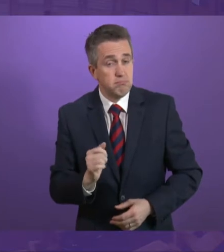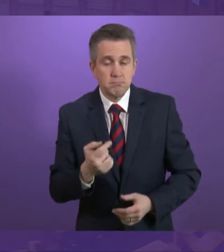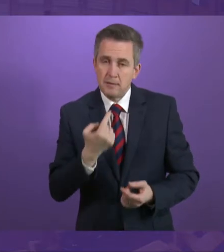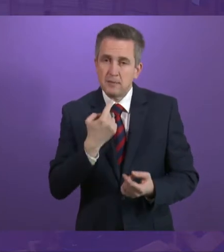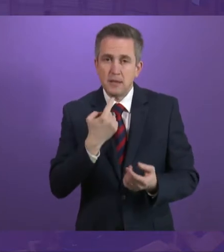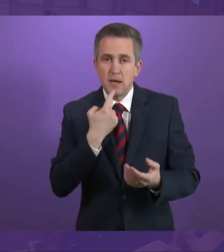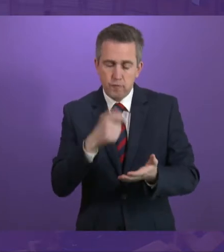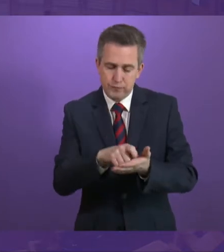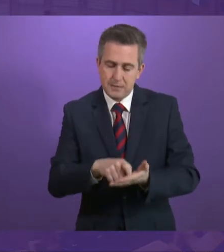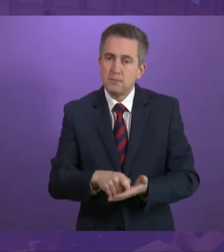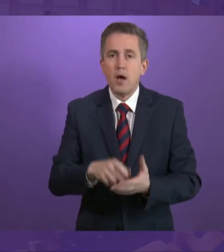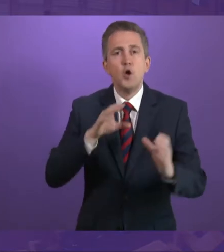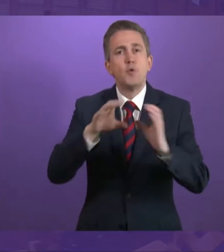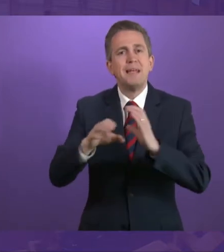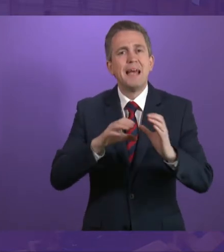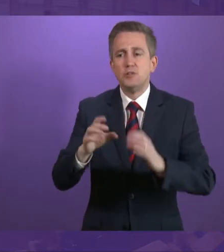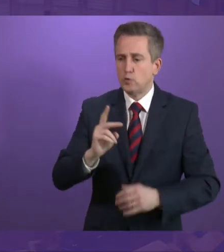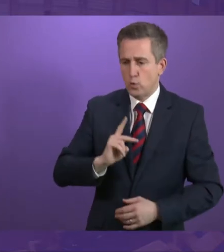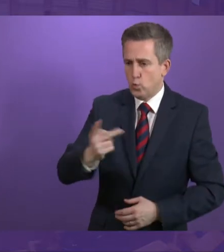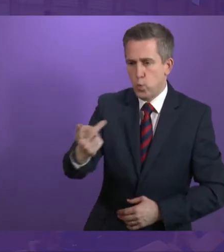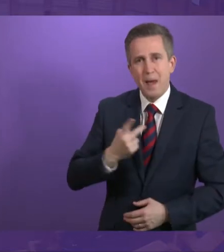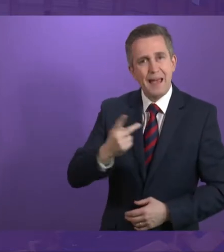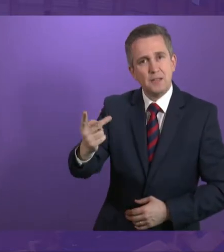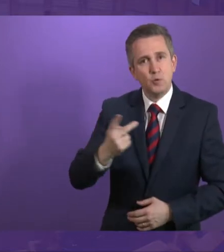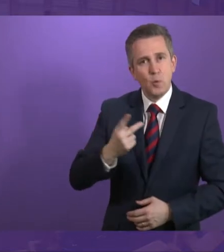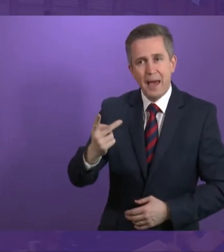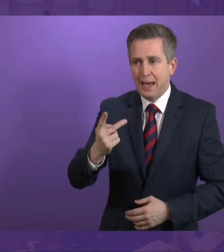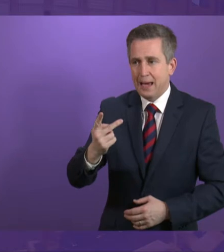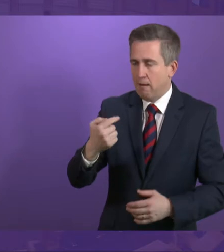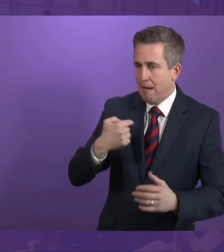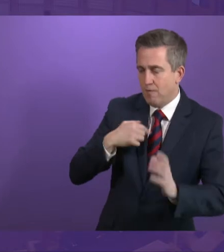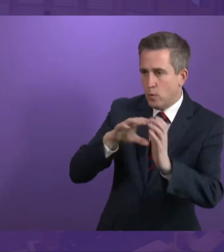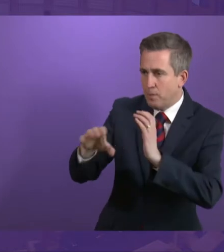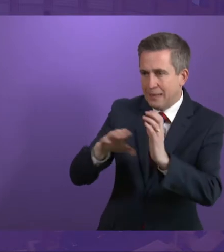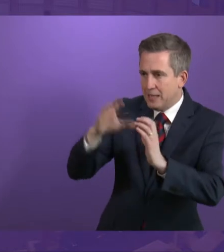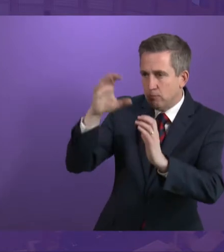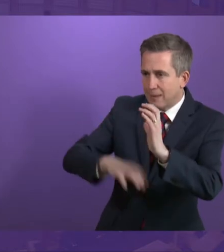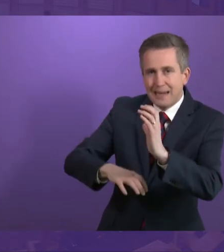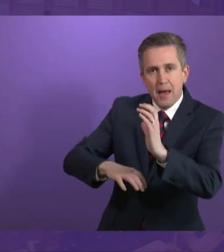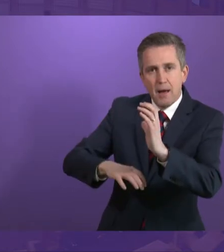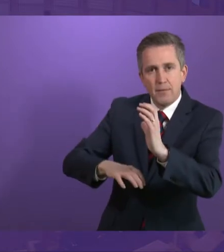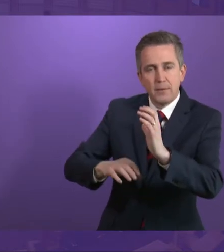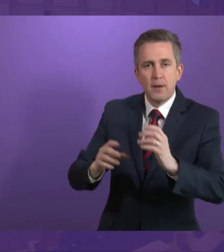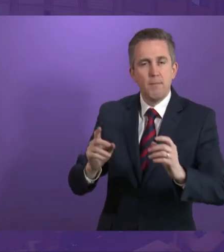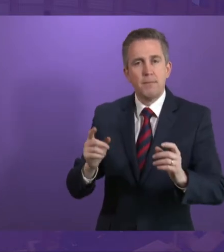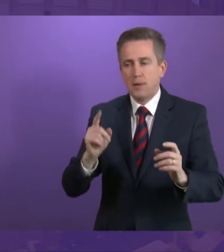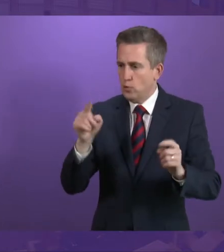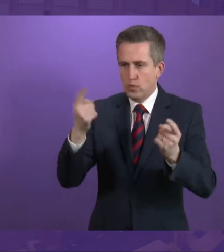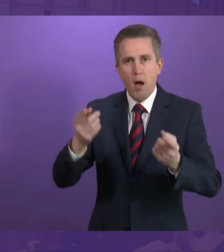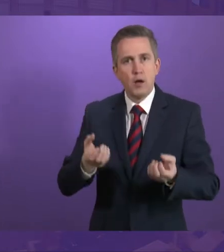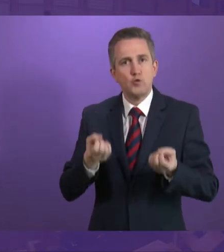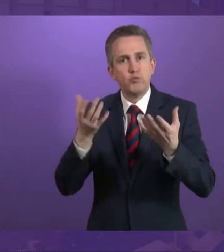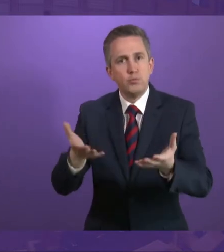process. So if your ability to communicate is affected, the contribution that you're then able to make to